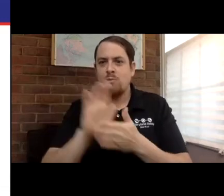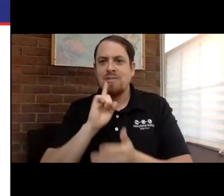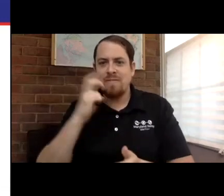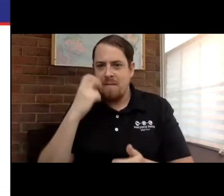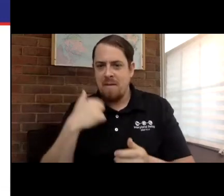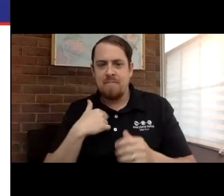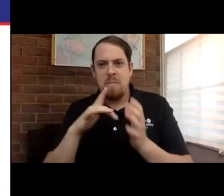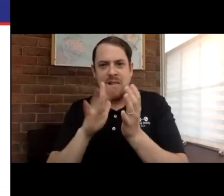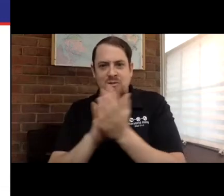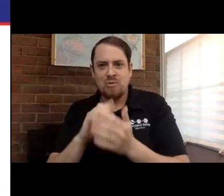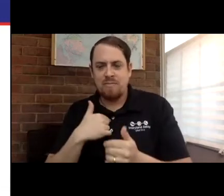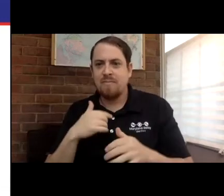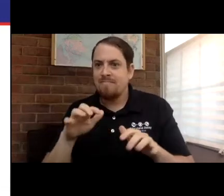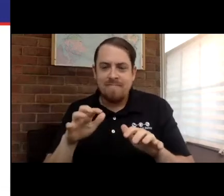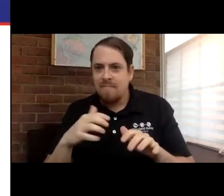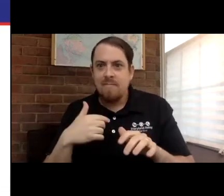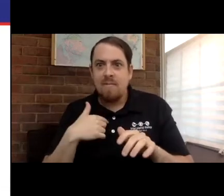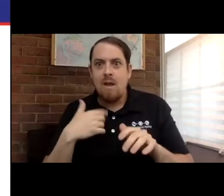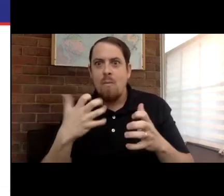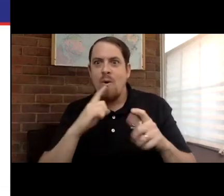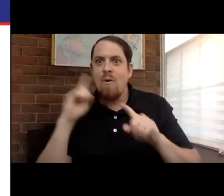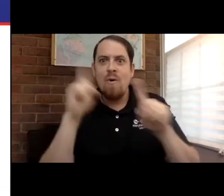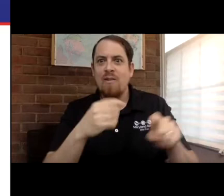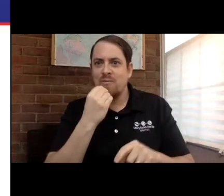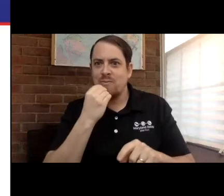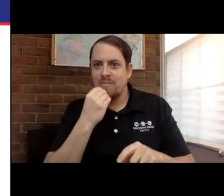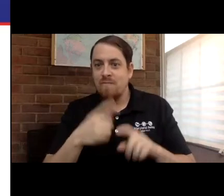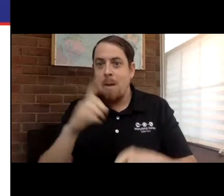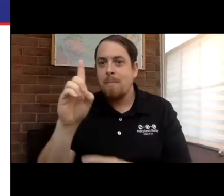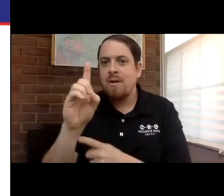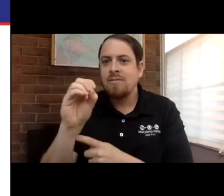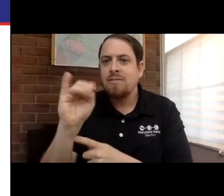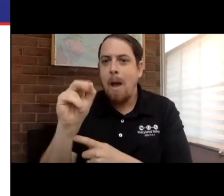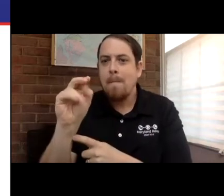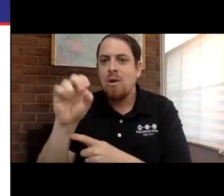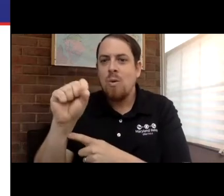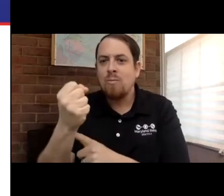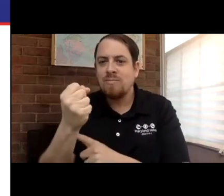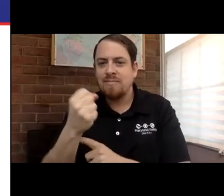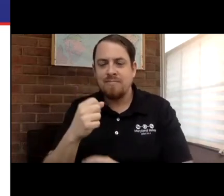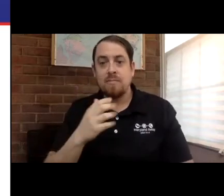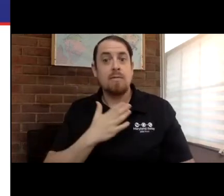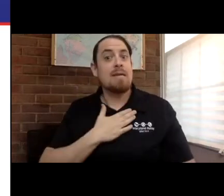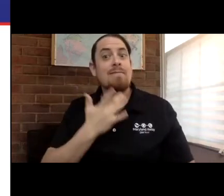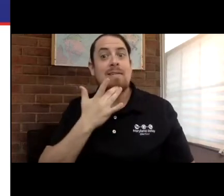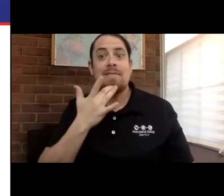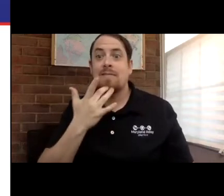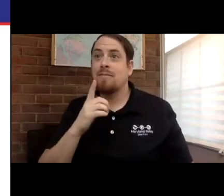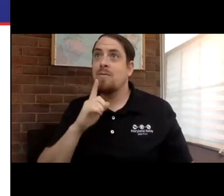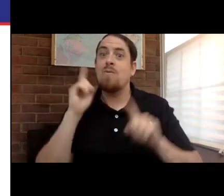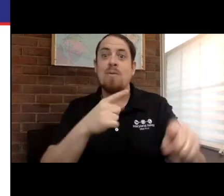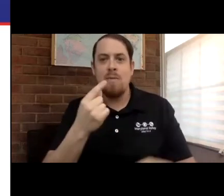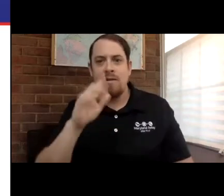with it. I went to the Florida School for the Deaf and Blind. I was a middle schooler at that point, and I wanted to order food from Domino's.